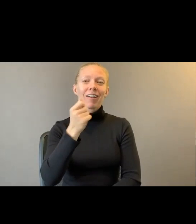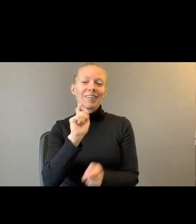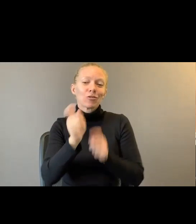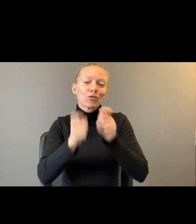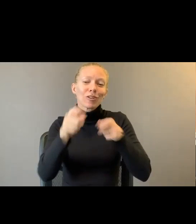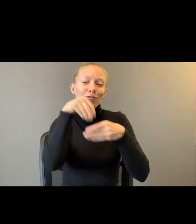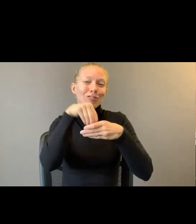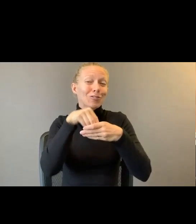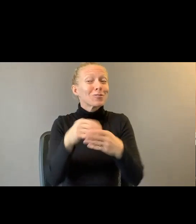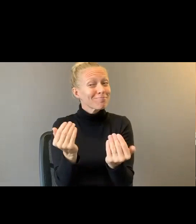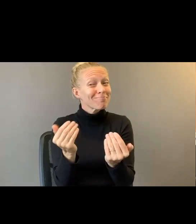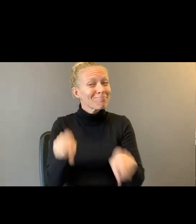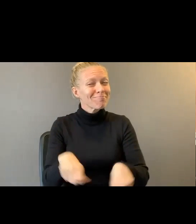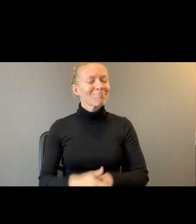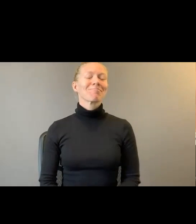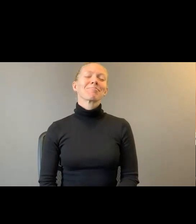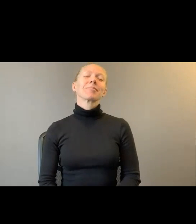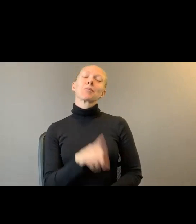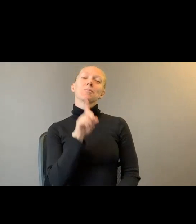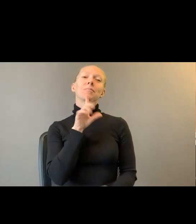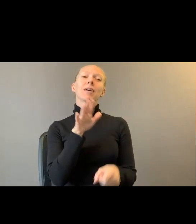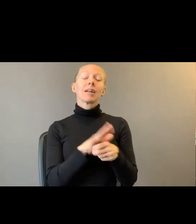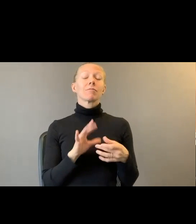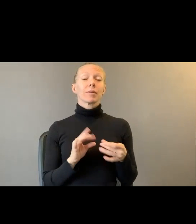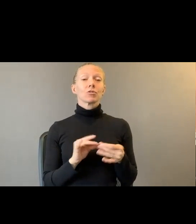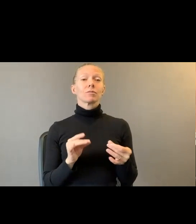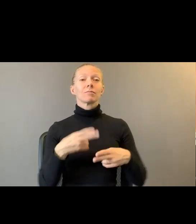an affirmation. It's called Death Toll.